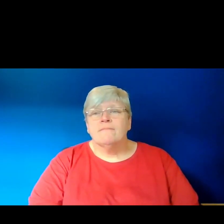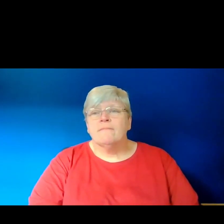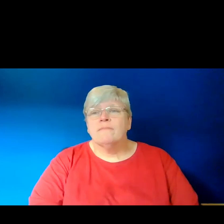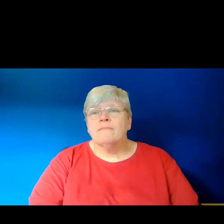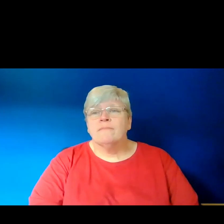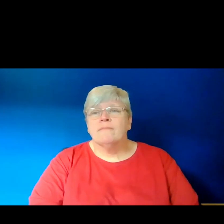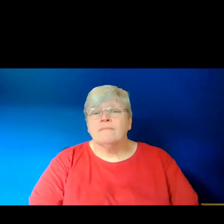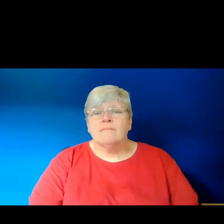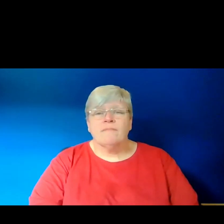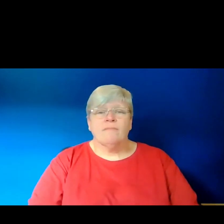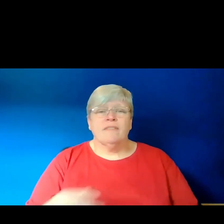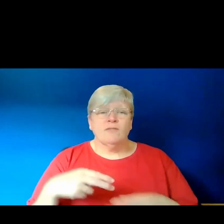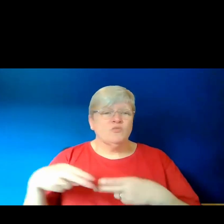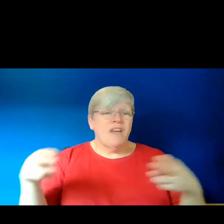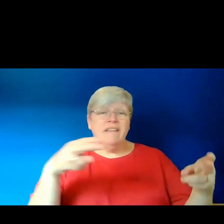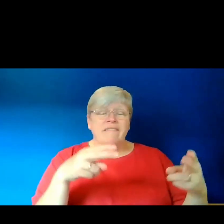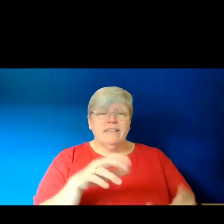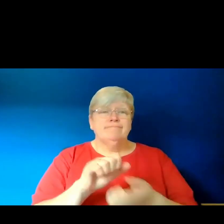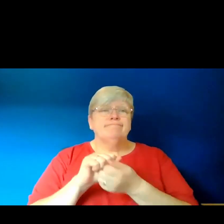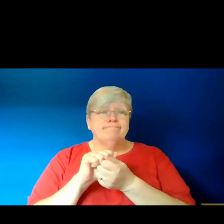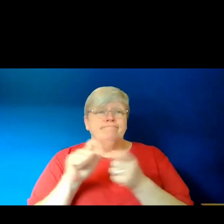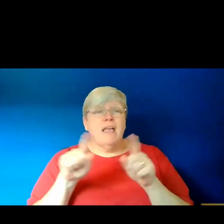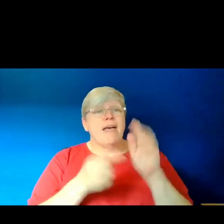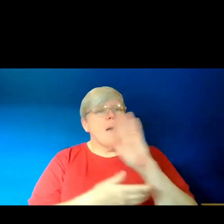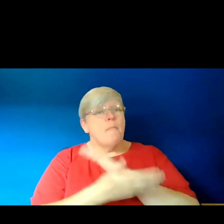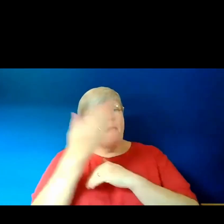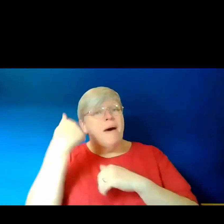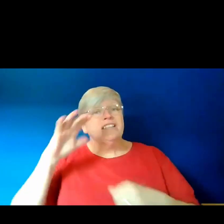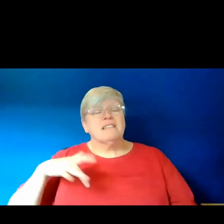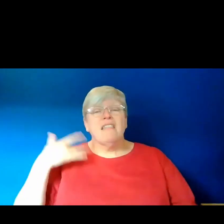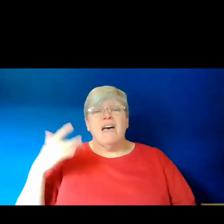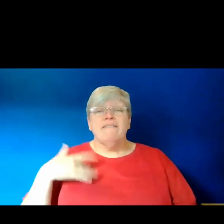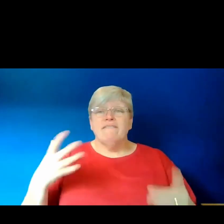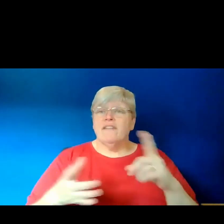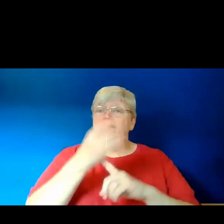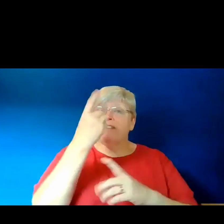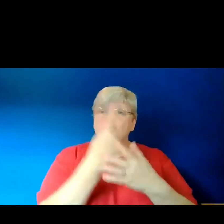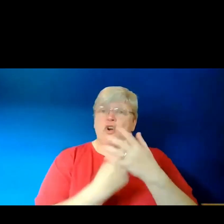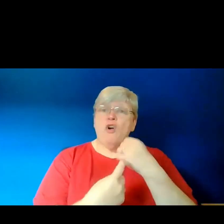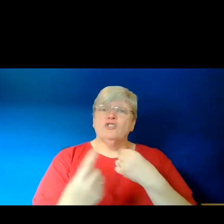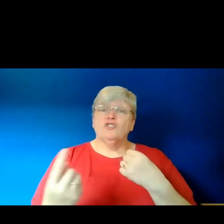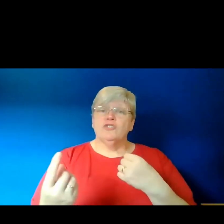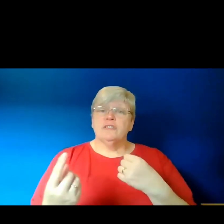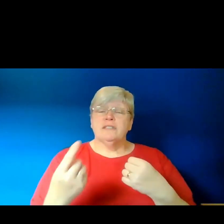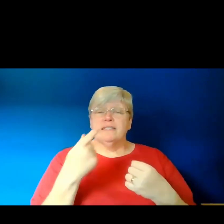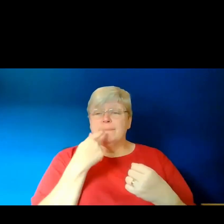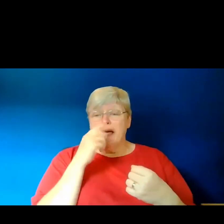The river holds on like a past life, finds its origins beneath my tongue.